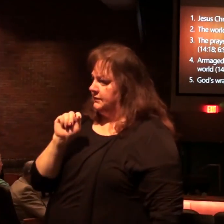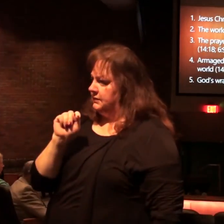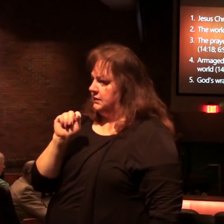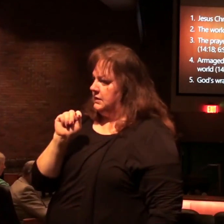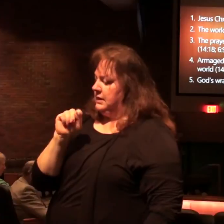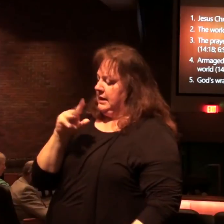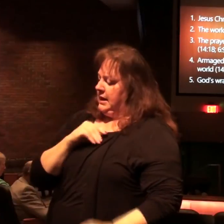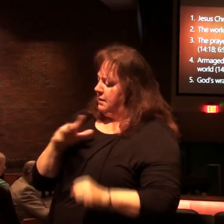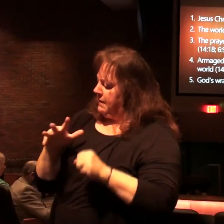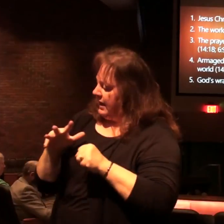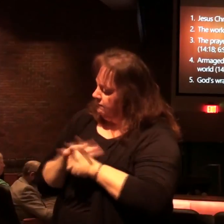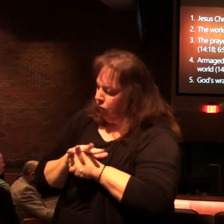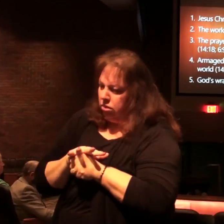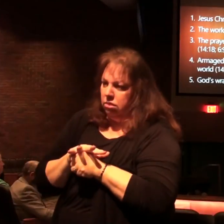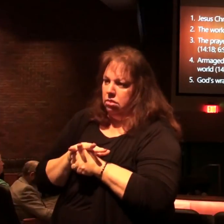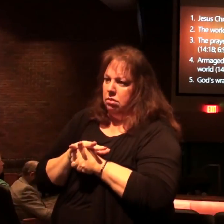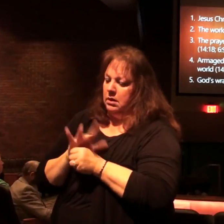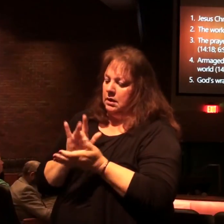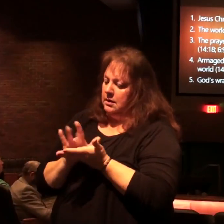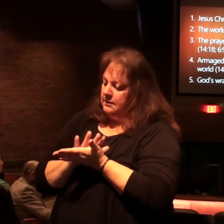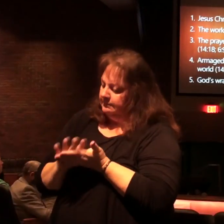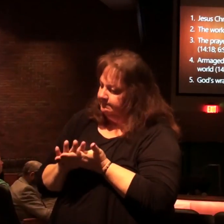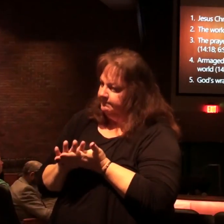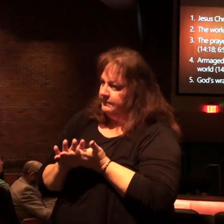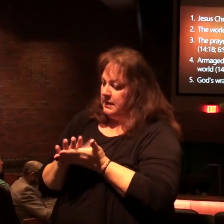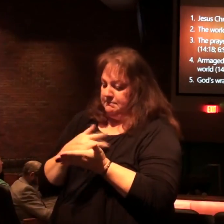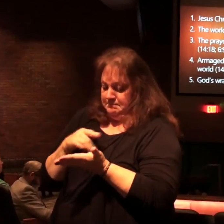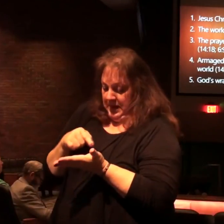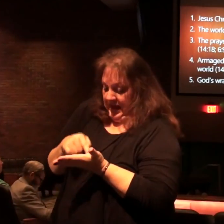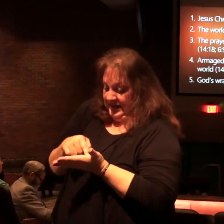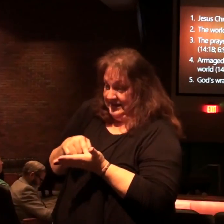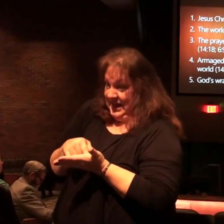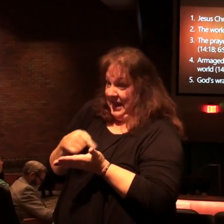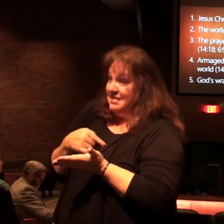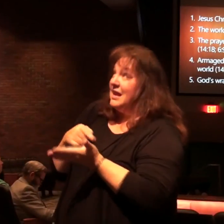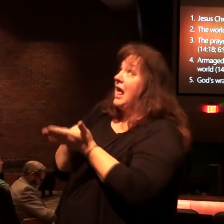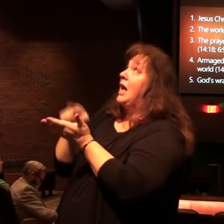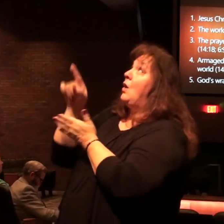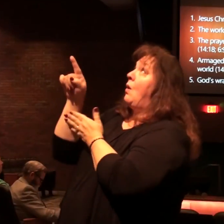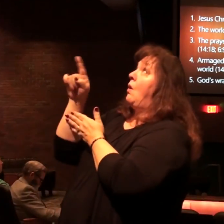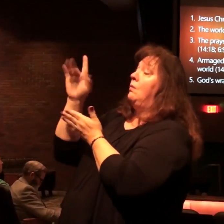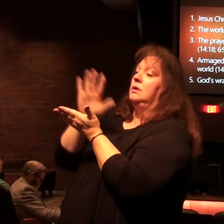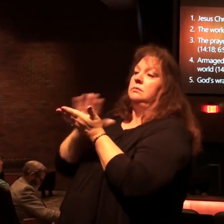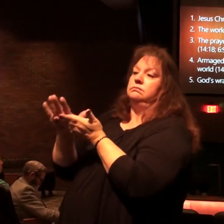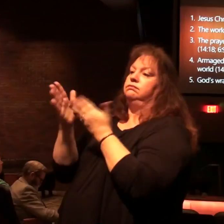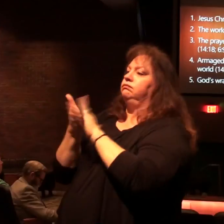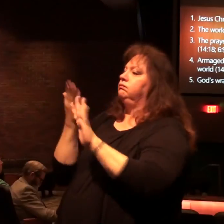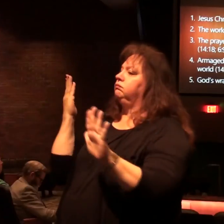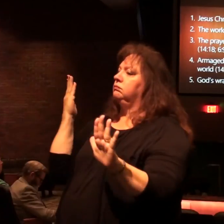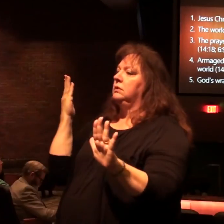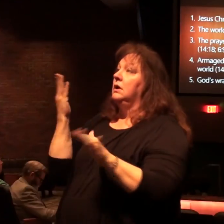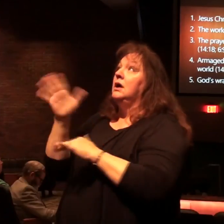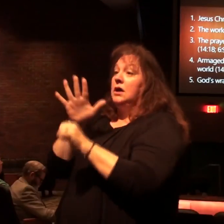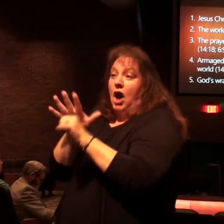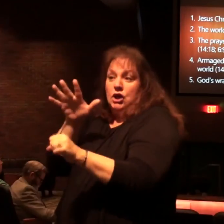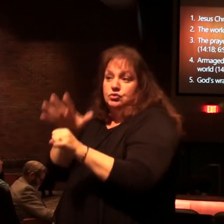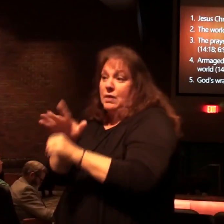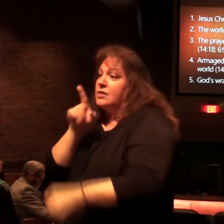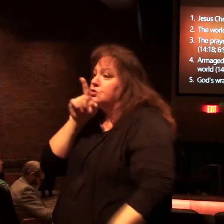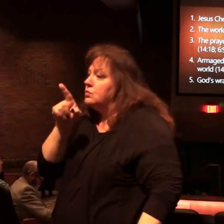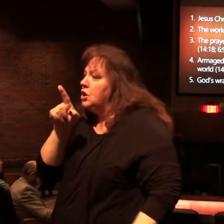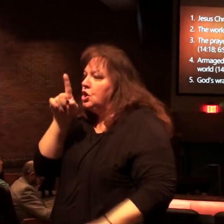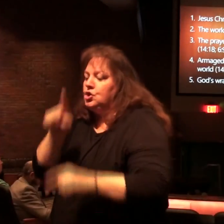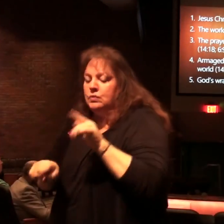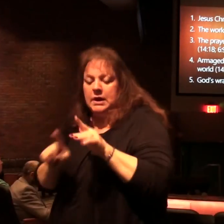Paying in full the penalty for my sin. God's wrath is real. You cannot